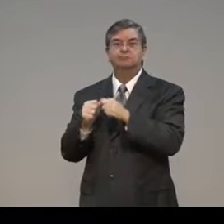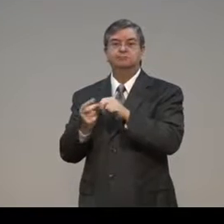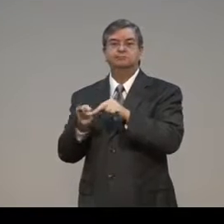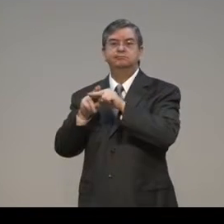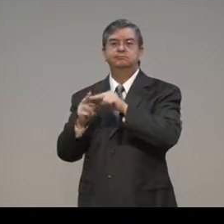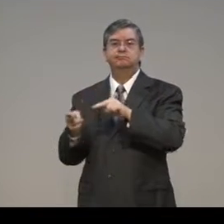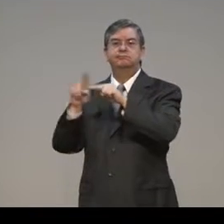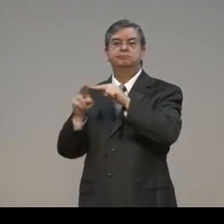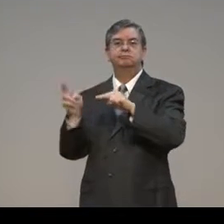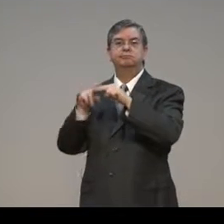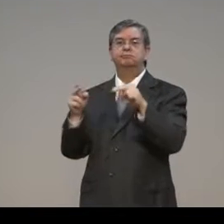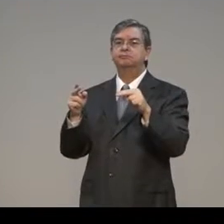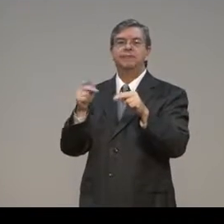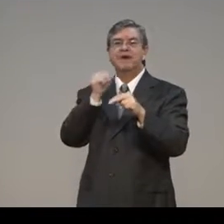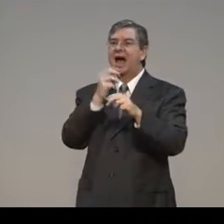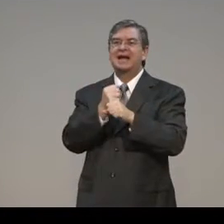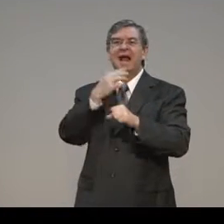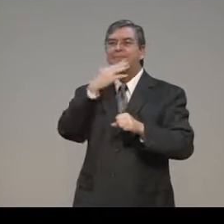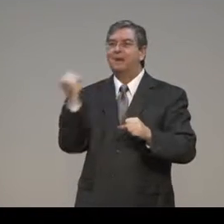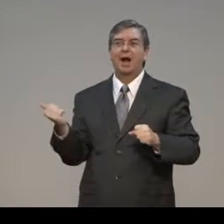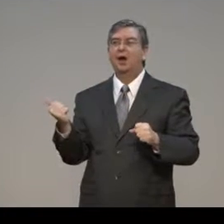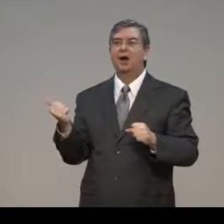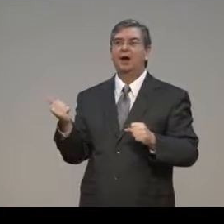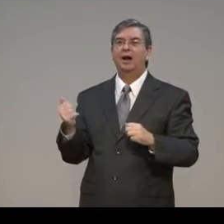grace did much more abound.